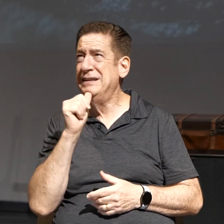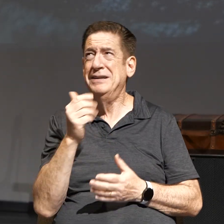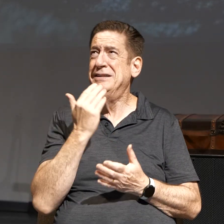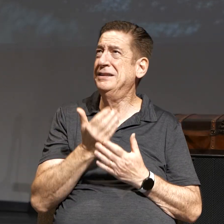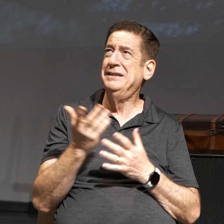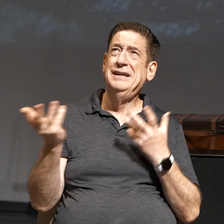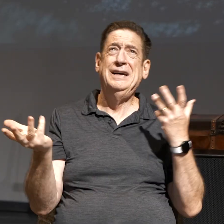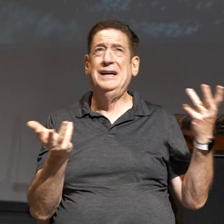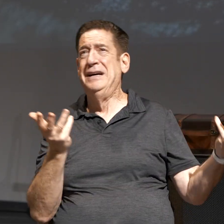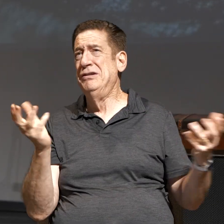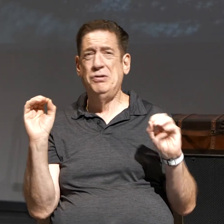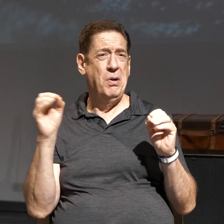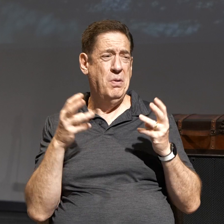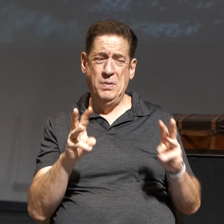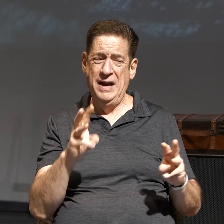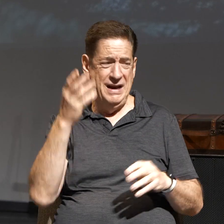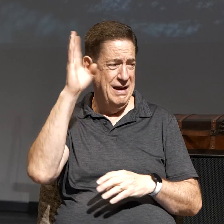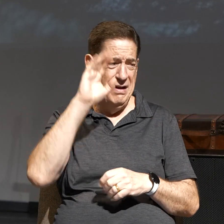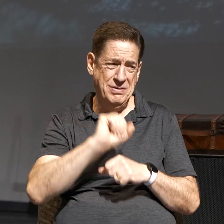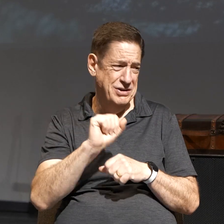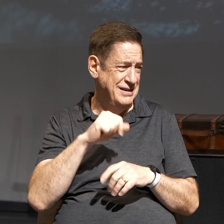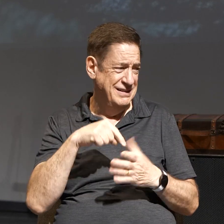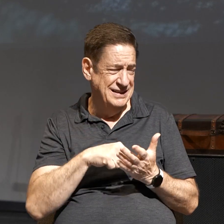there's no way that God could be working in this.